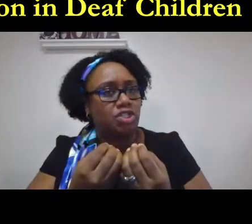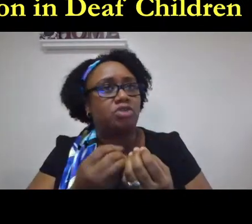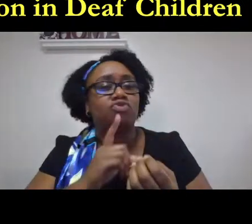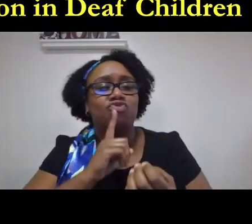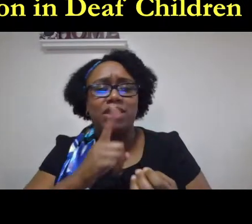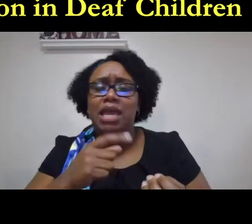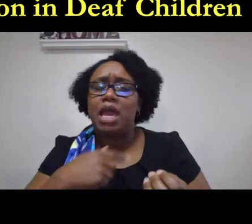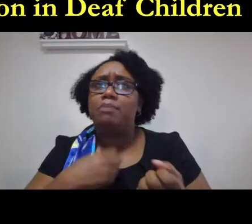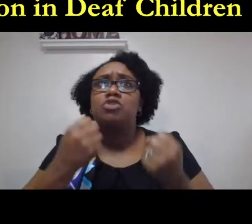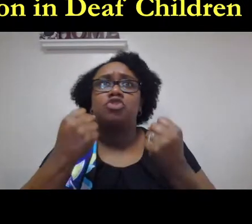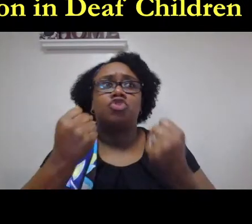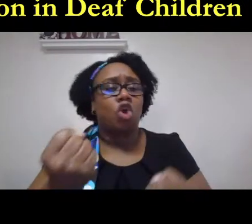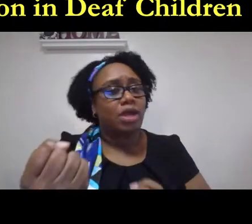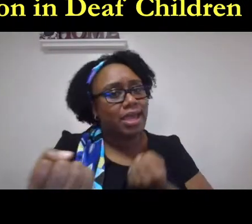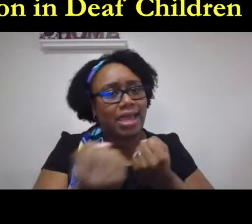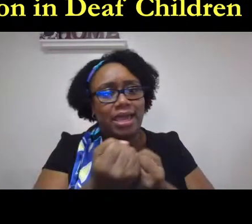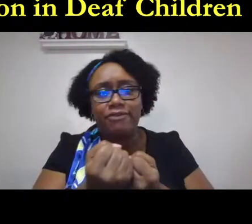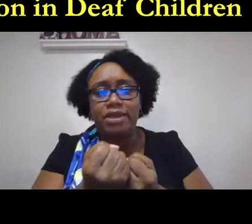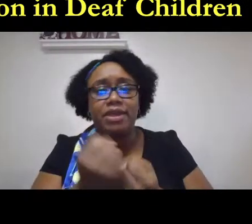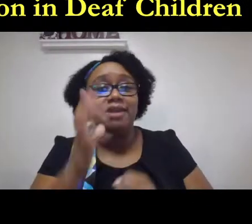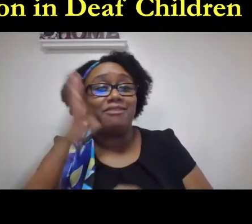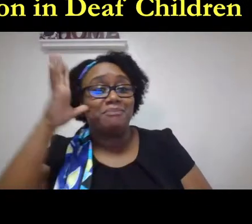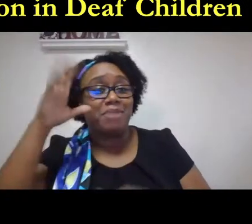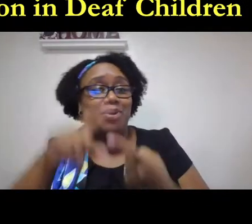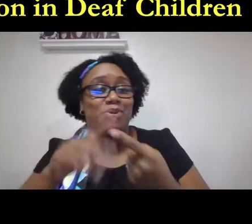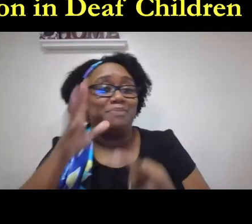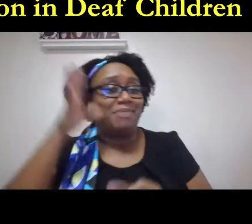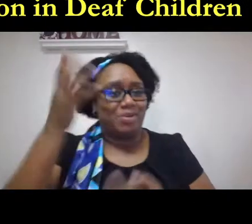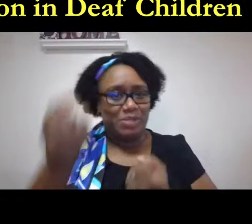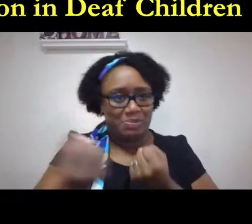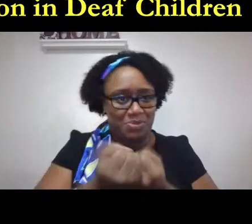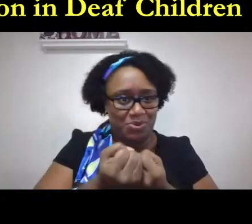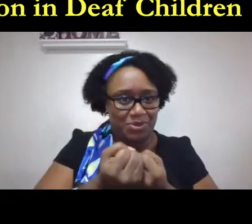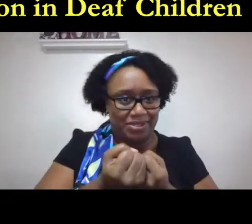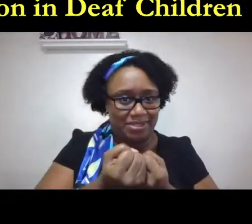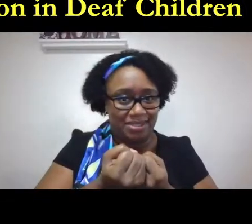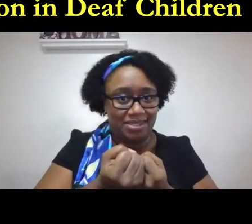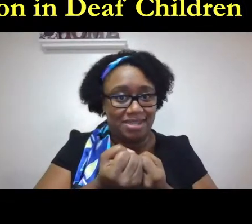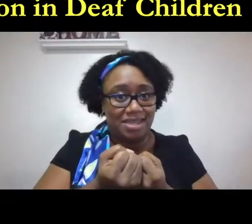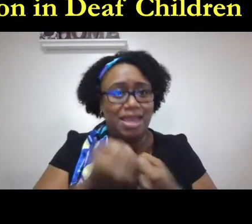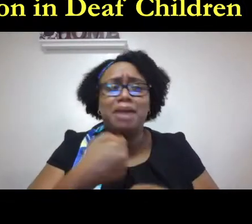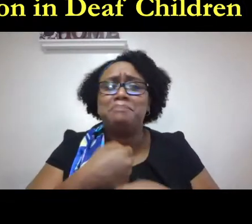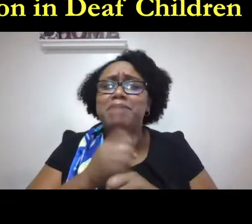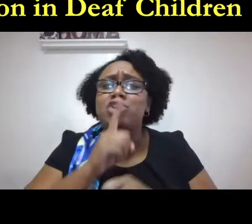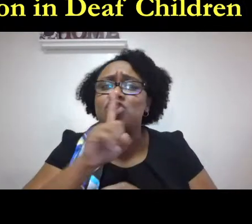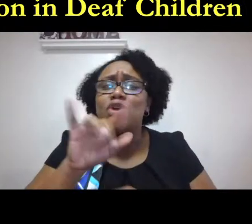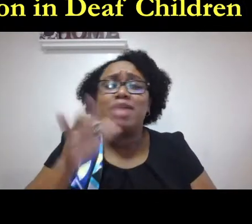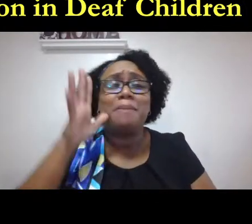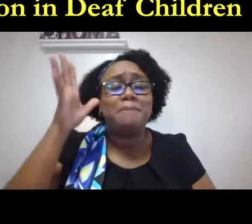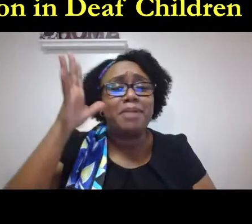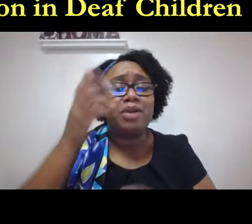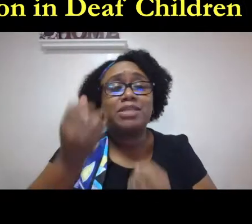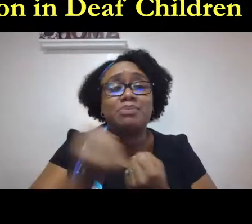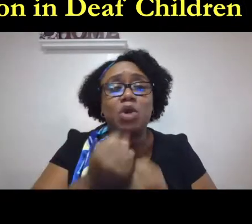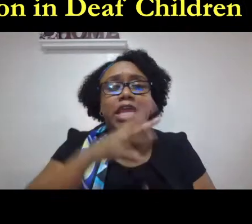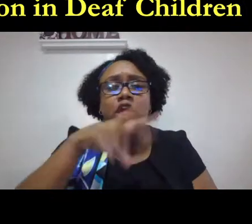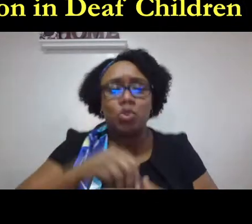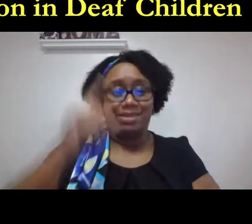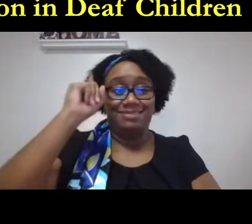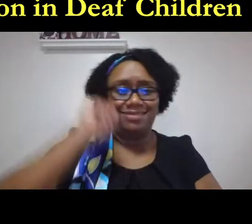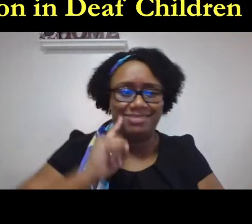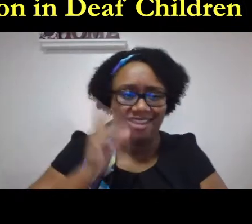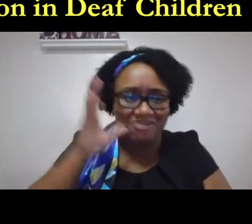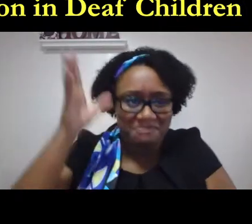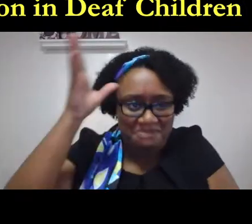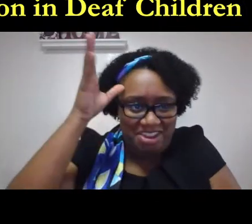on this subject there are also parent organizations that are out there as advocates for parents there are